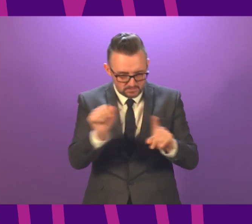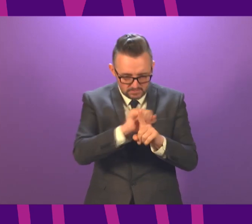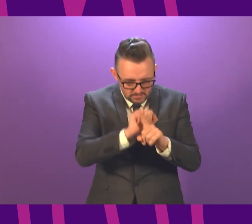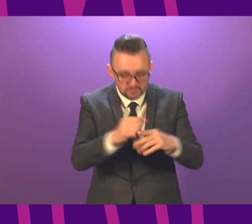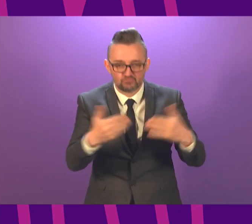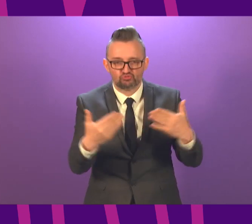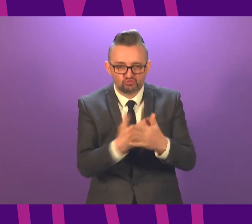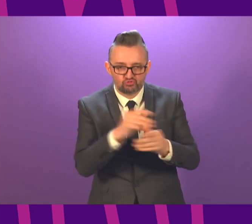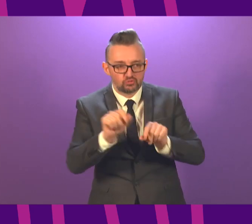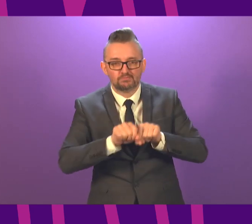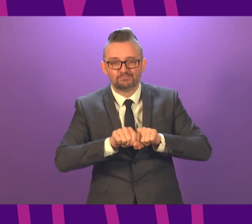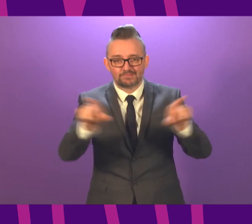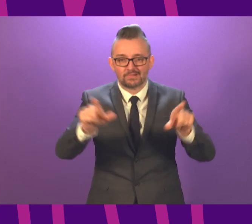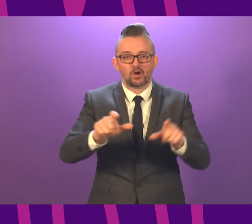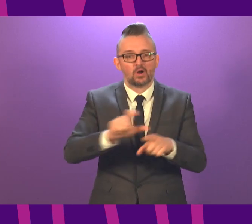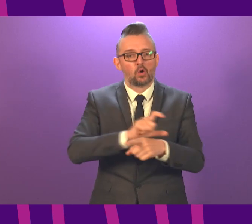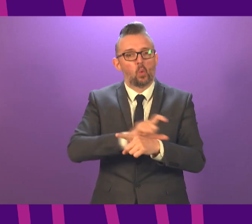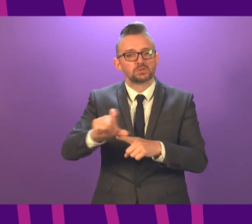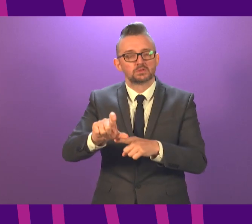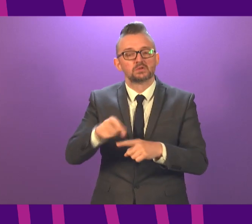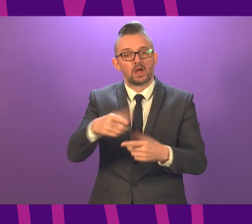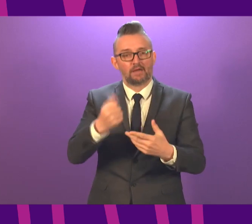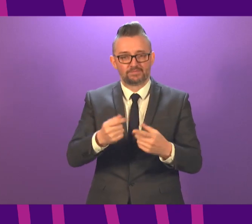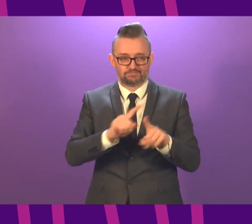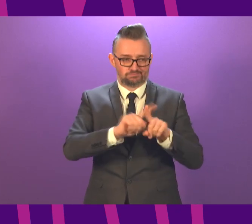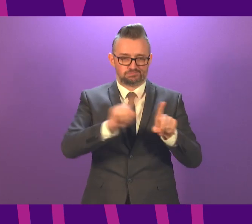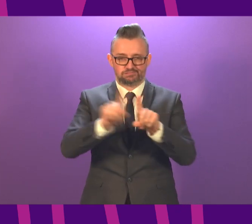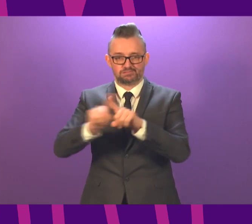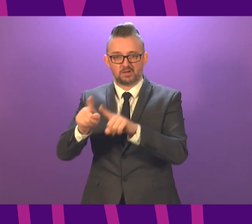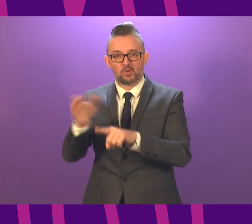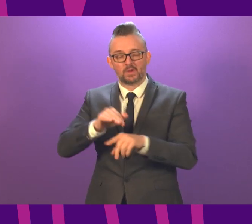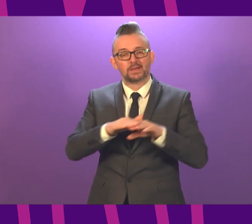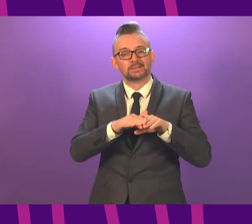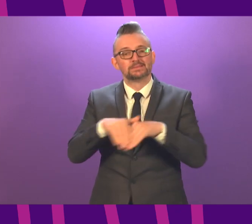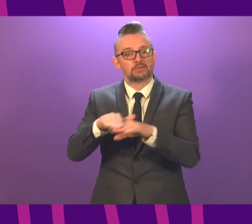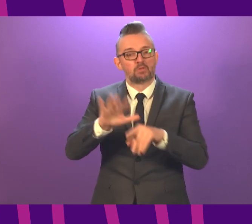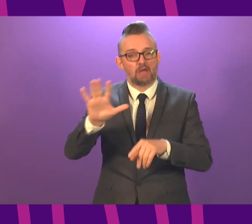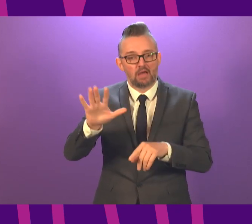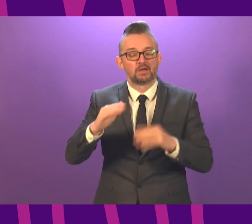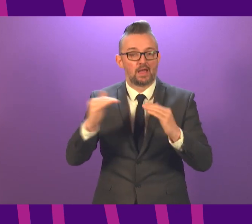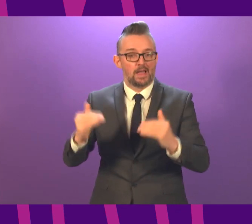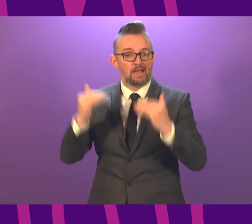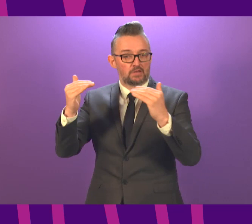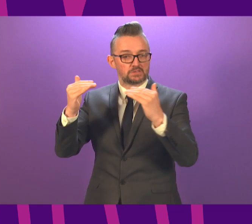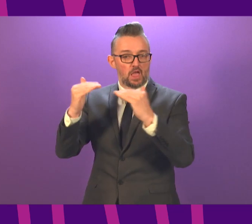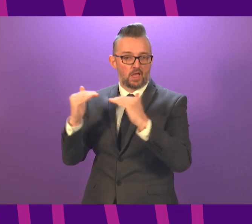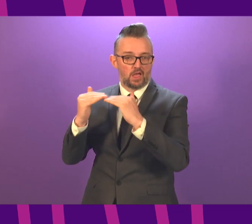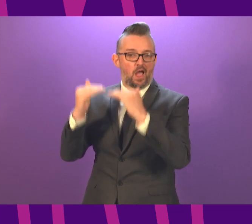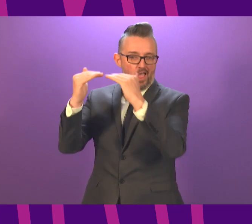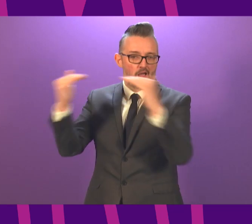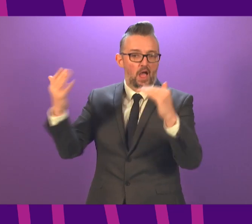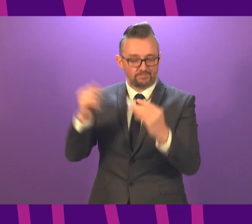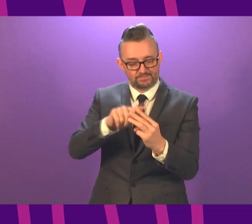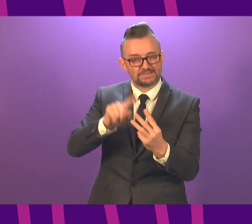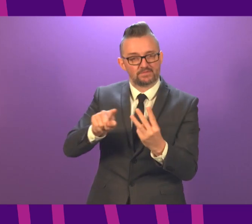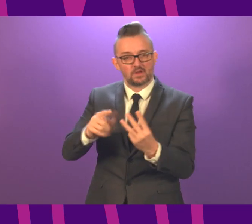support courses and there are a range of courses ranging from national 5 to advanced higher available in that. So there is a number of